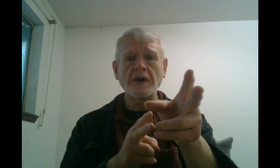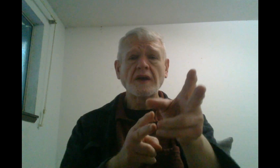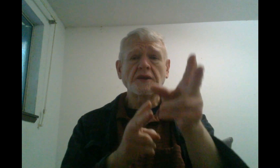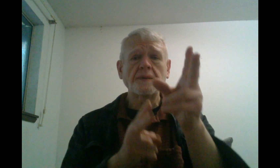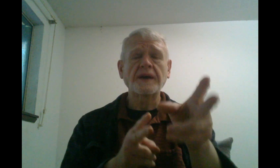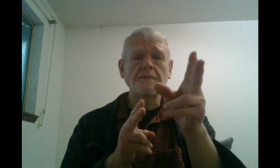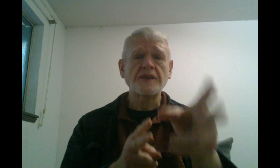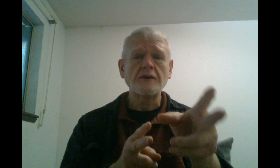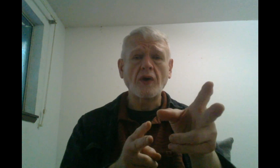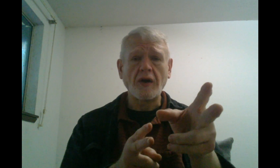to pick up the U-Haul.